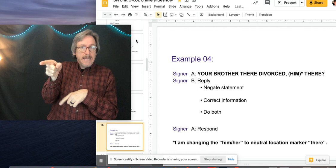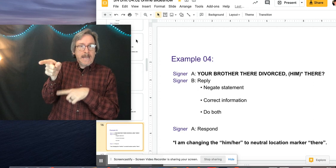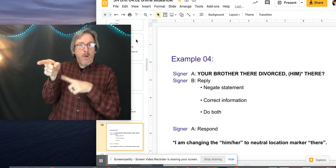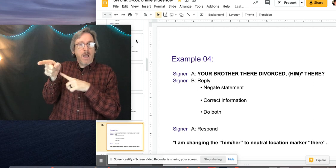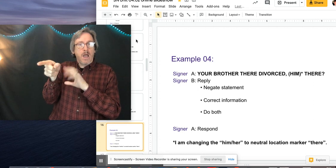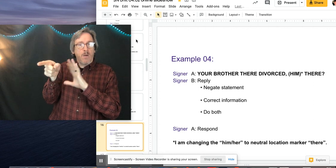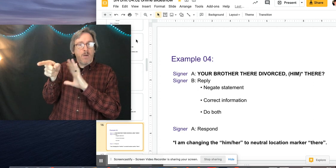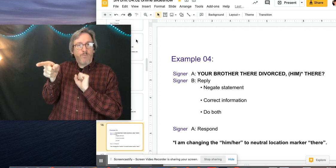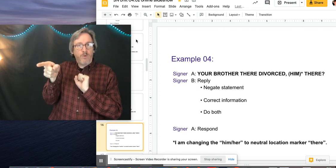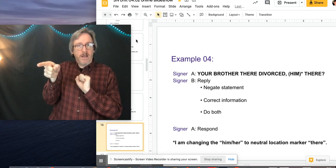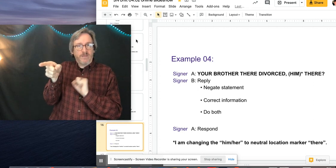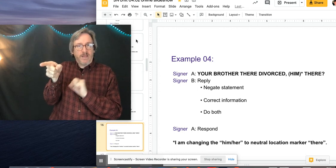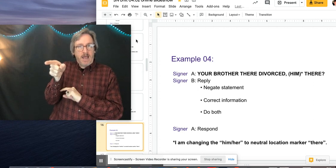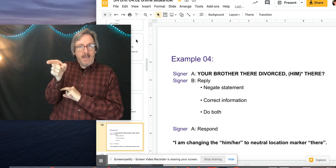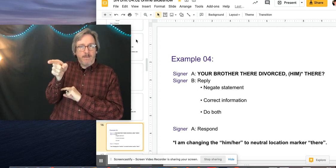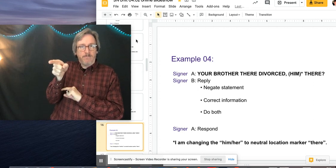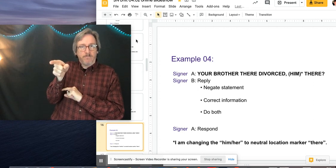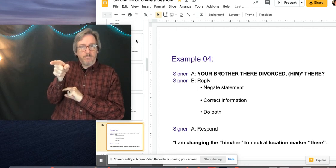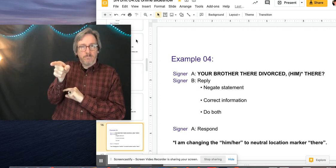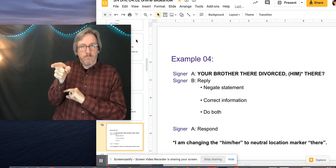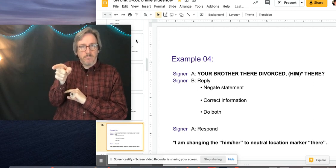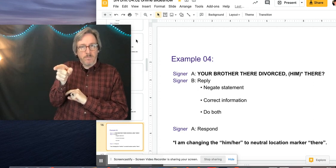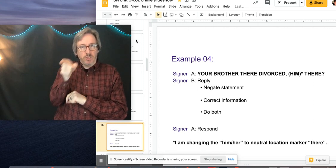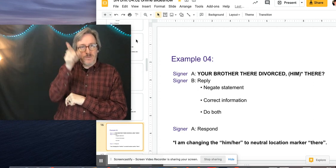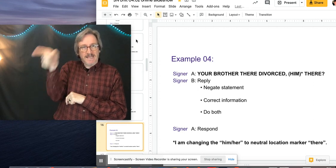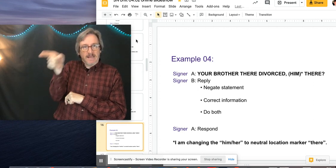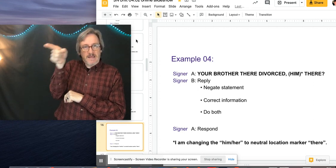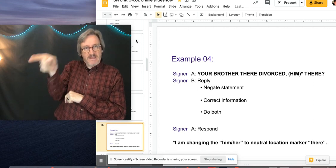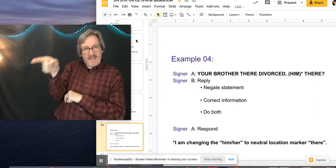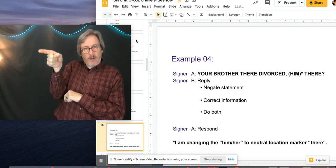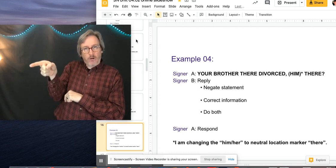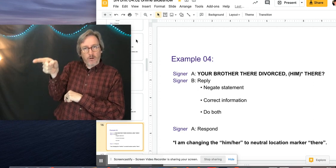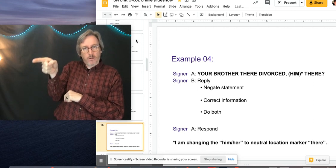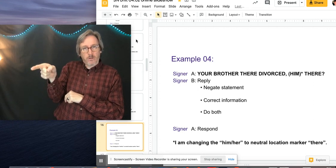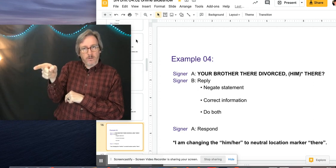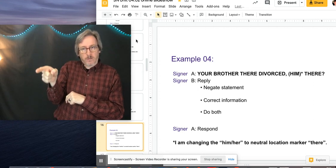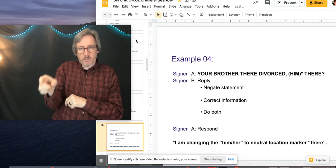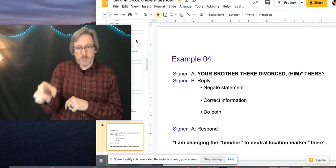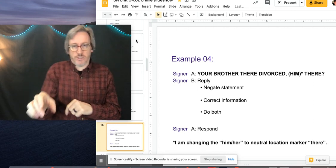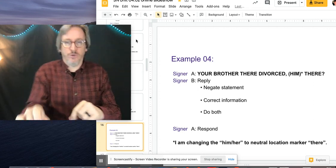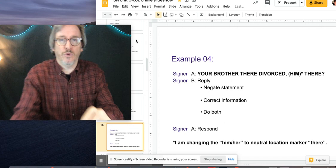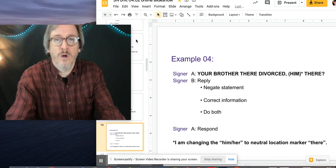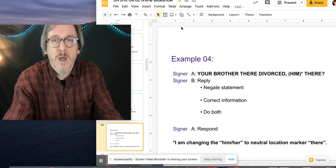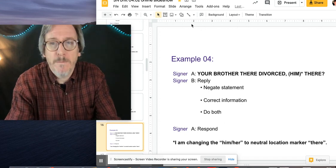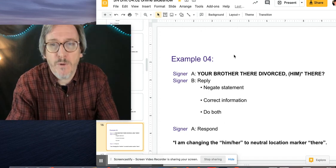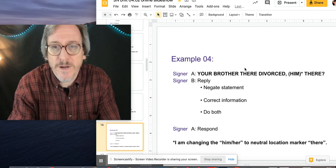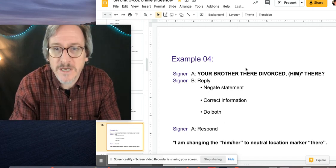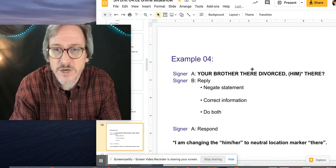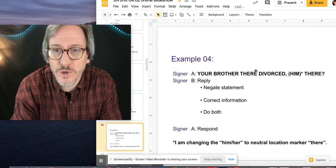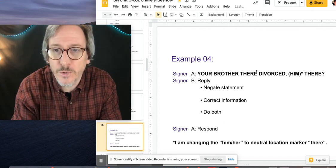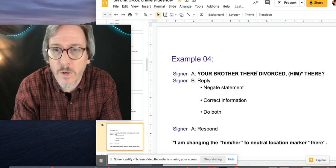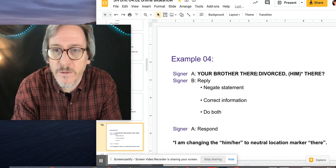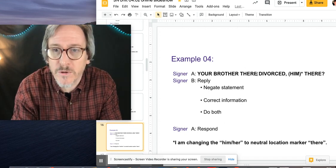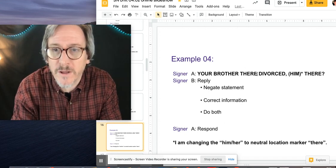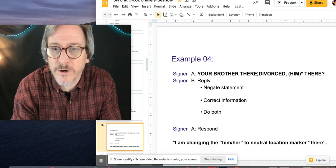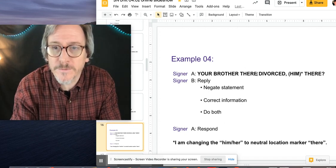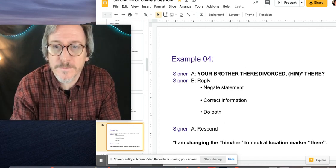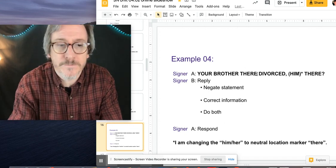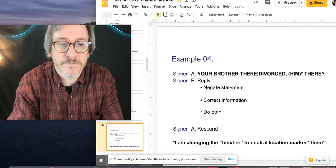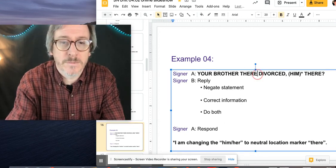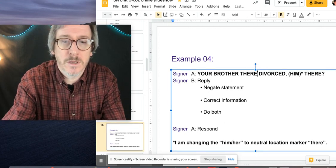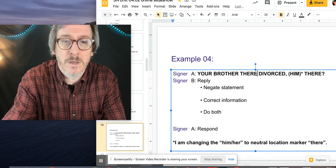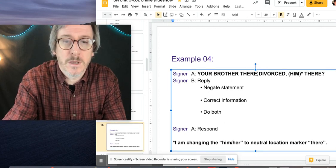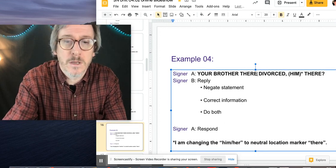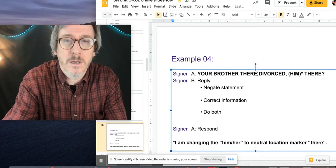Now I want to point out that I am using there to point to the brother